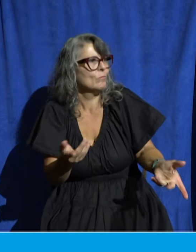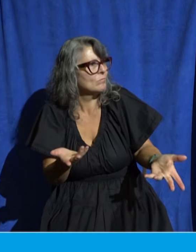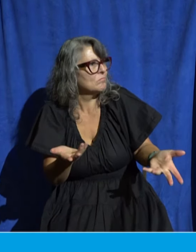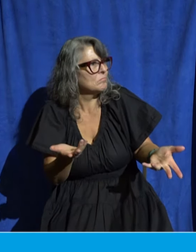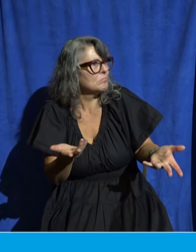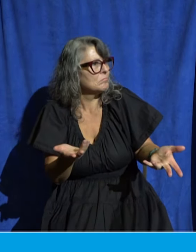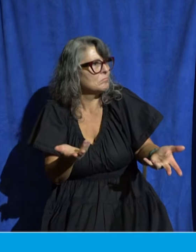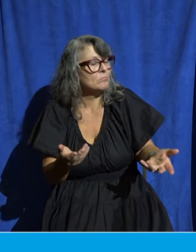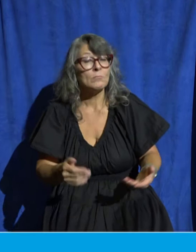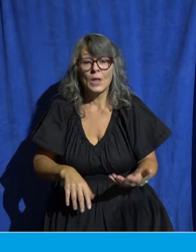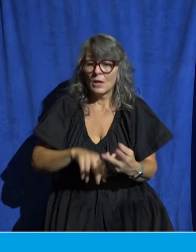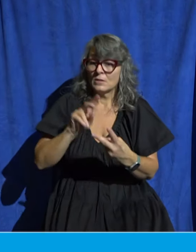others in the church.